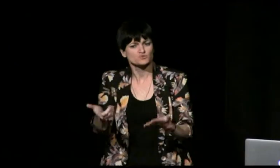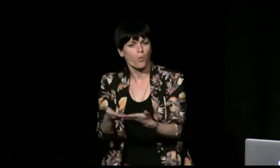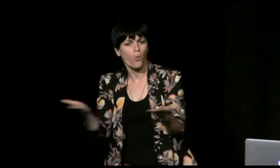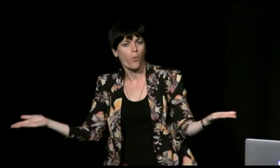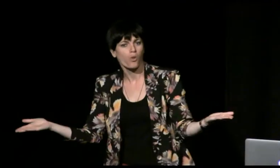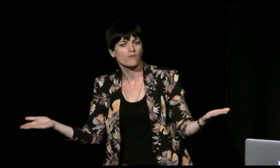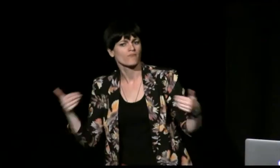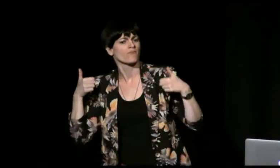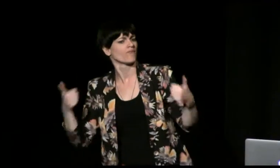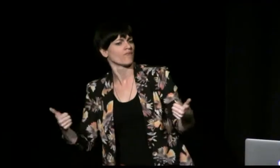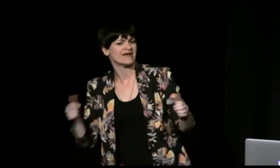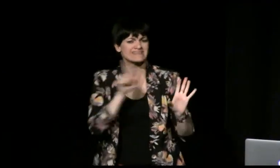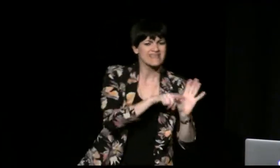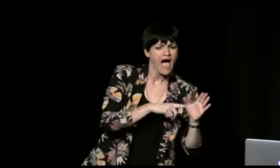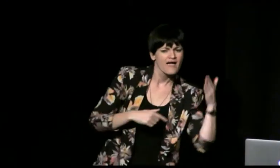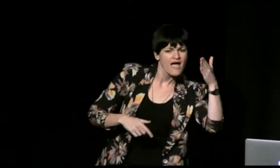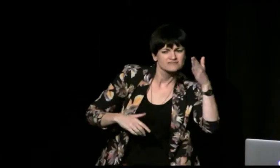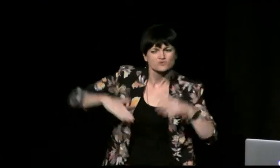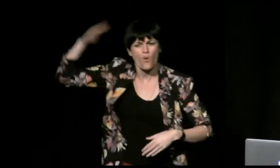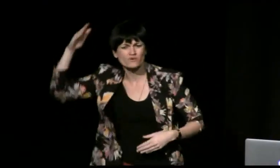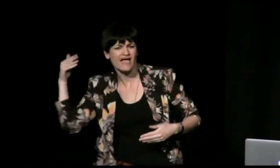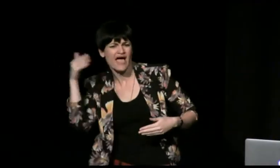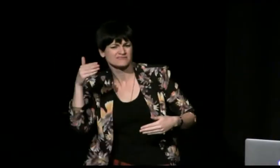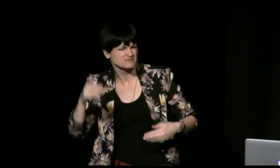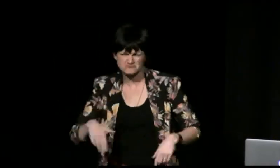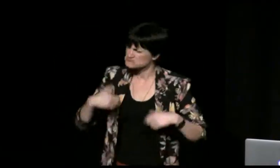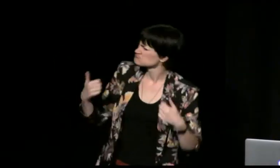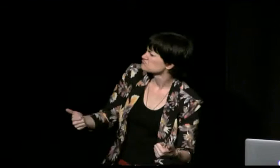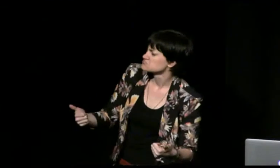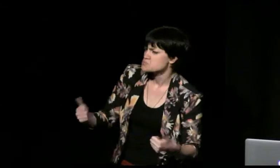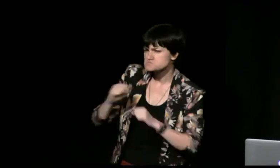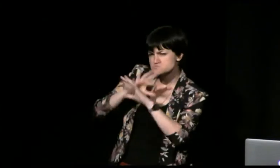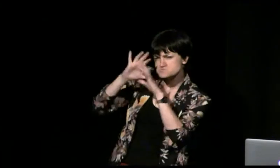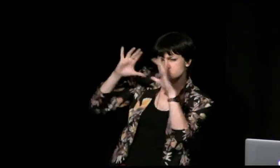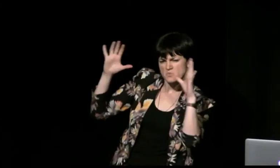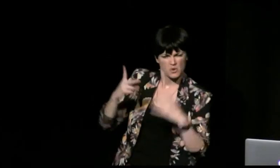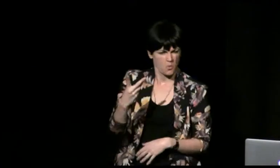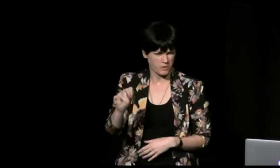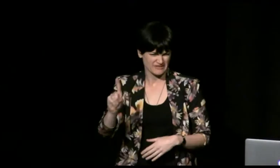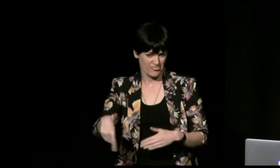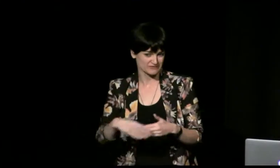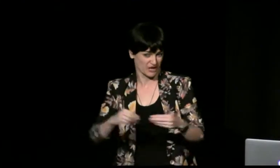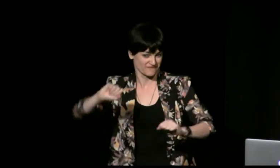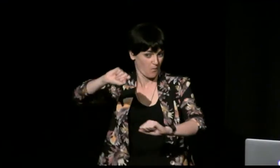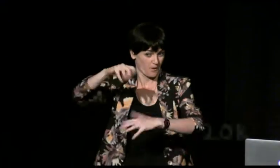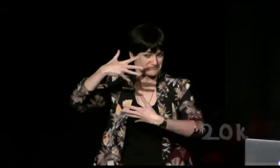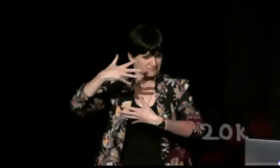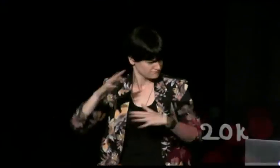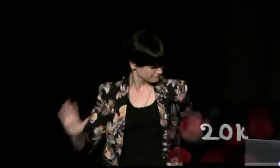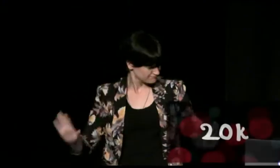would be free to access it would be accessible by youth and older members of the community so we thought we sort of